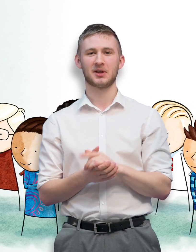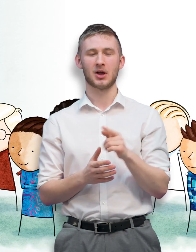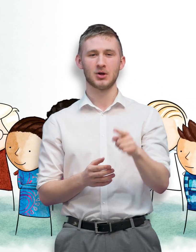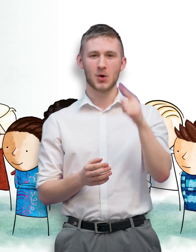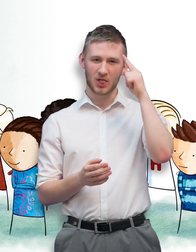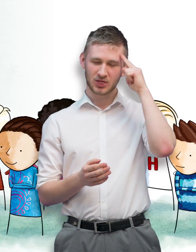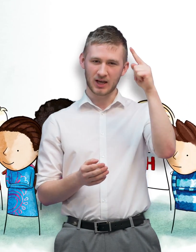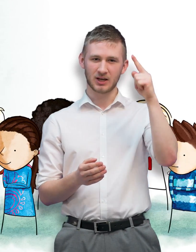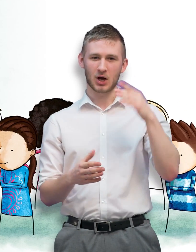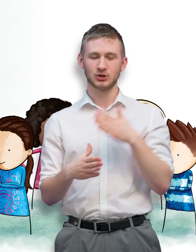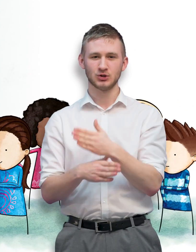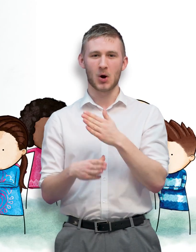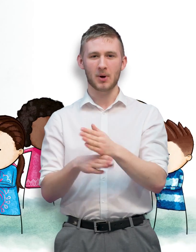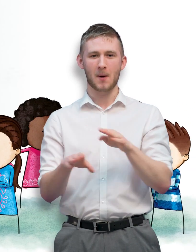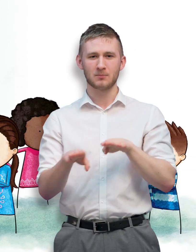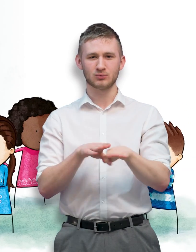lots Or the prize will go in the bin